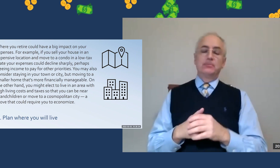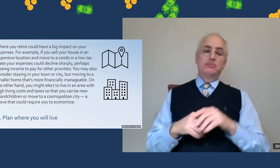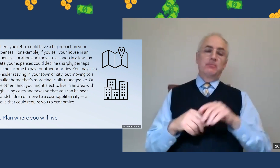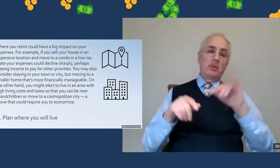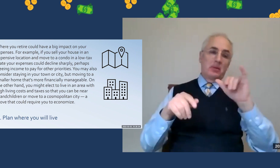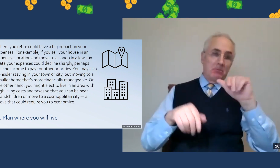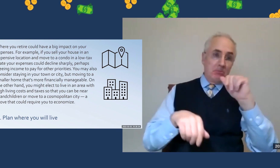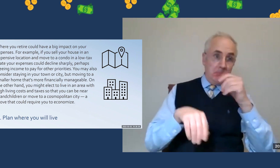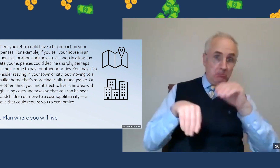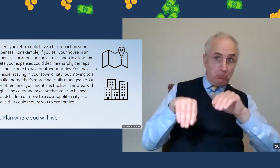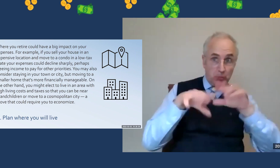plan for your retirement.